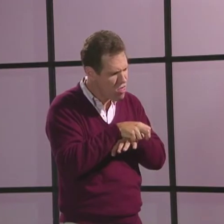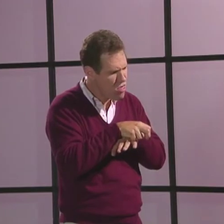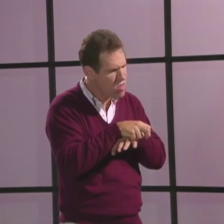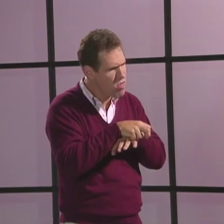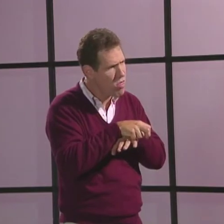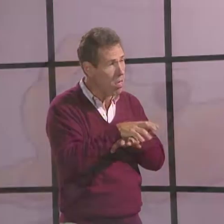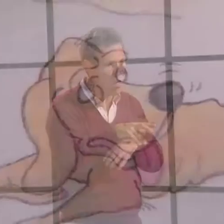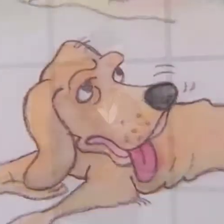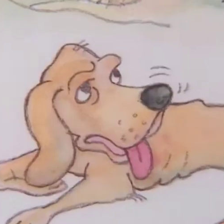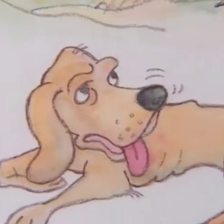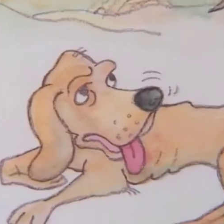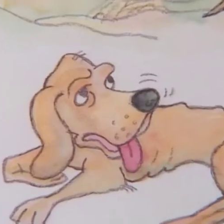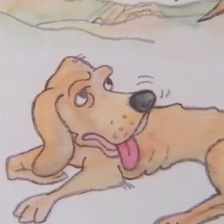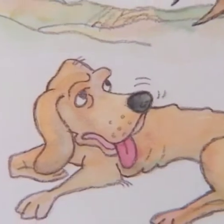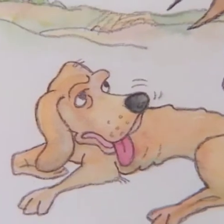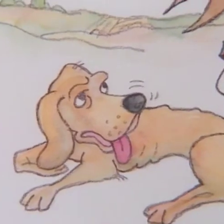old dog lying on the side of the road.